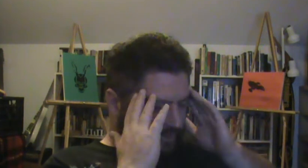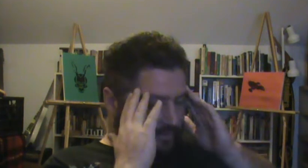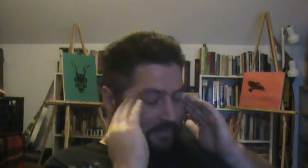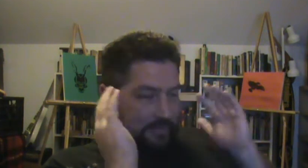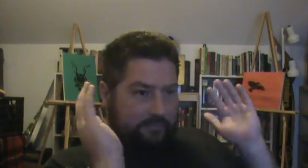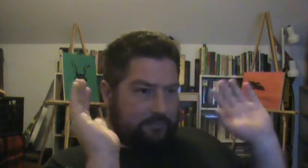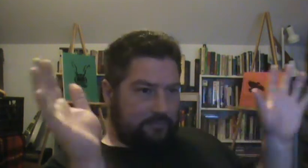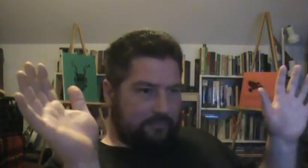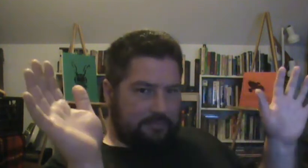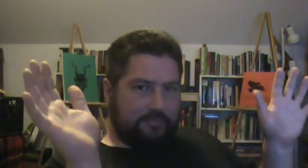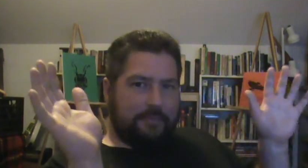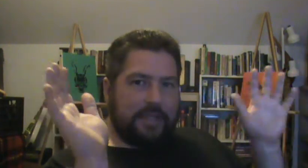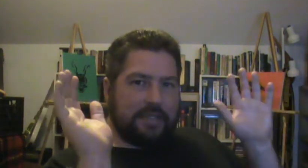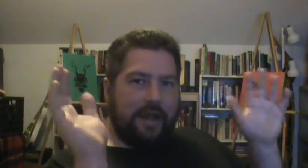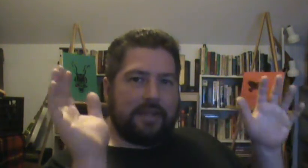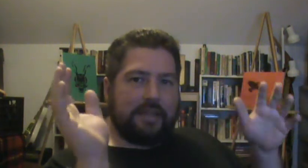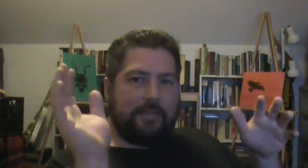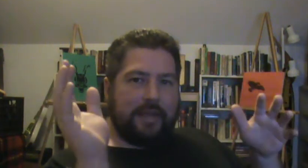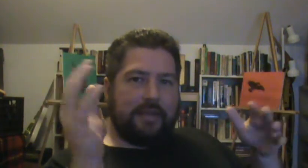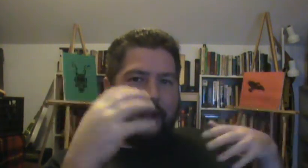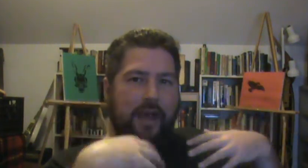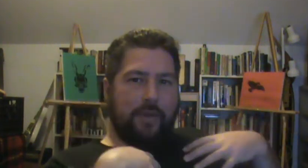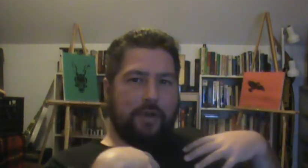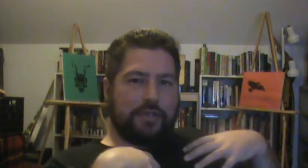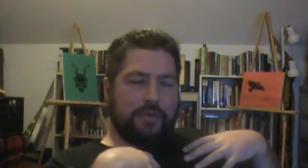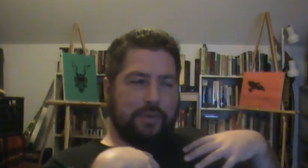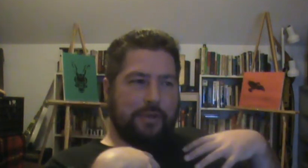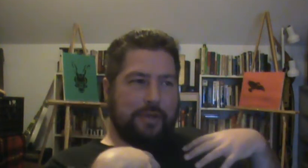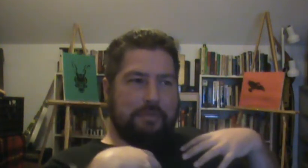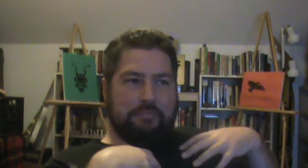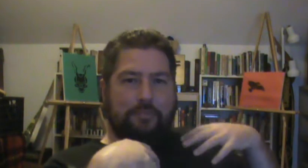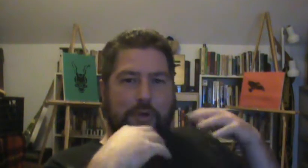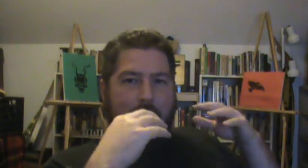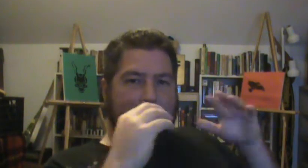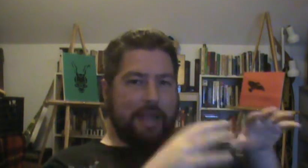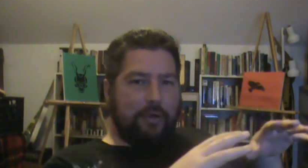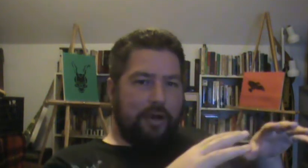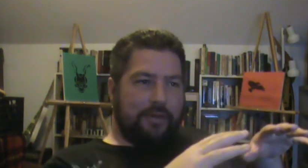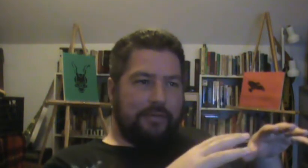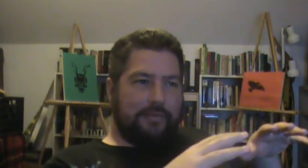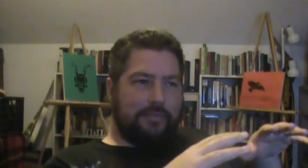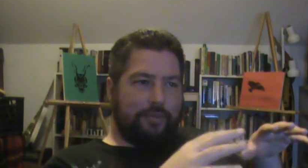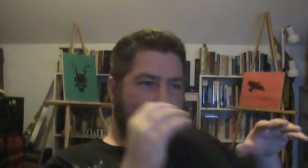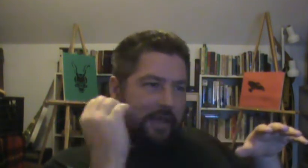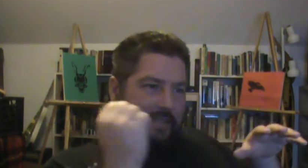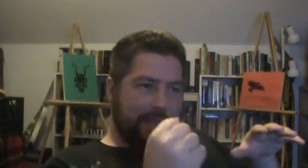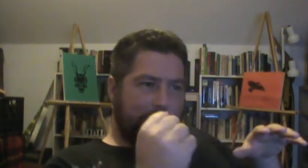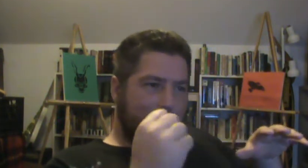it's not something that I want to put my name on, put my stamp on.